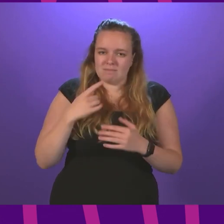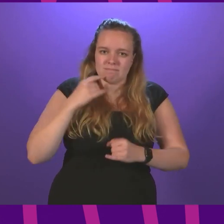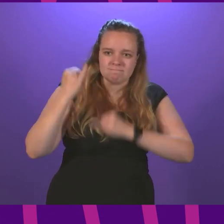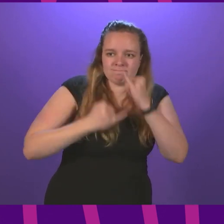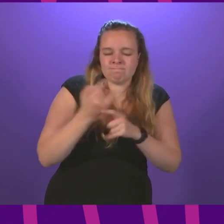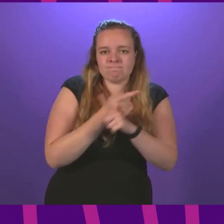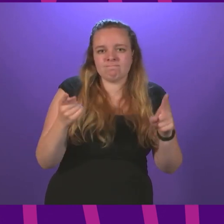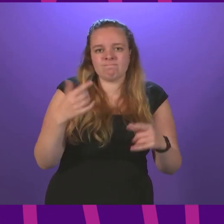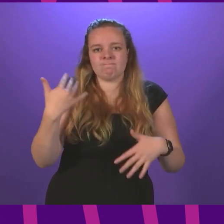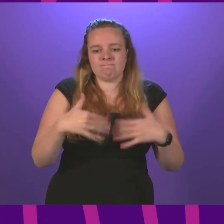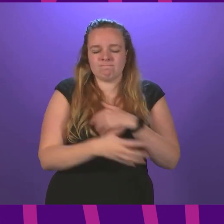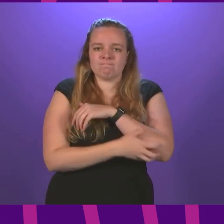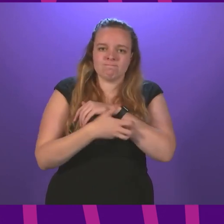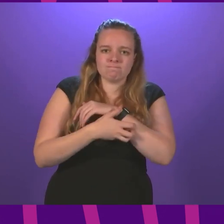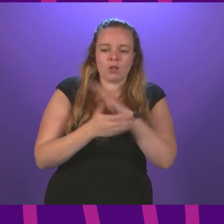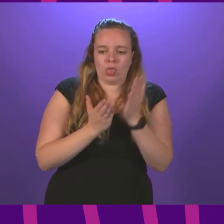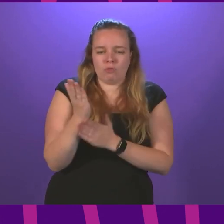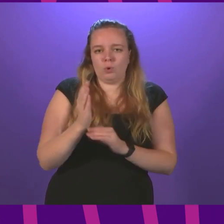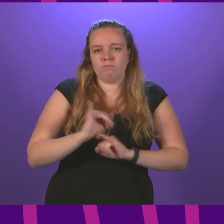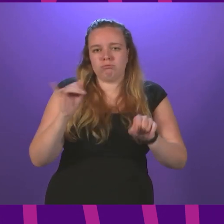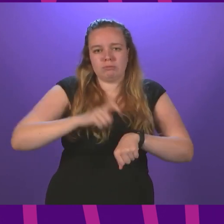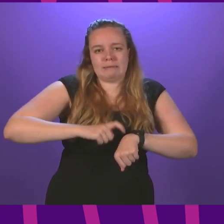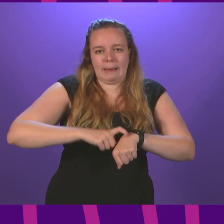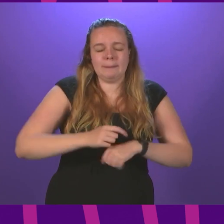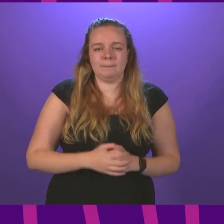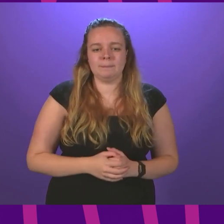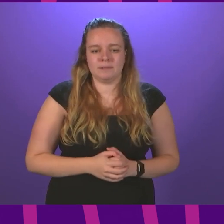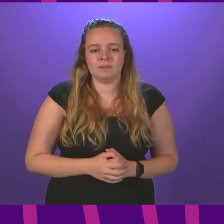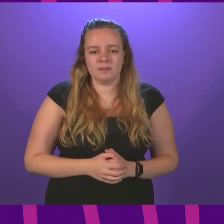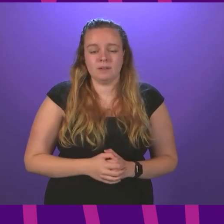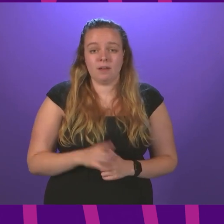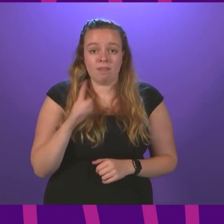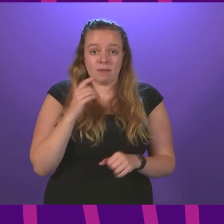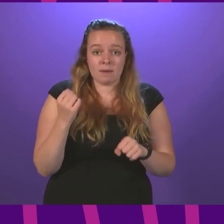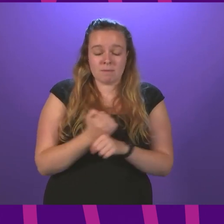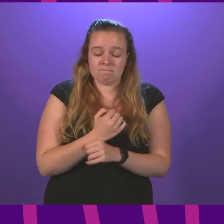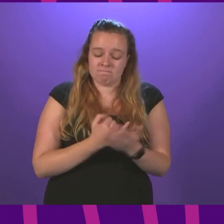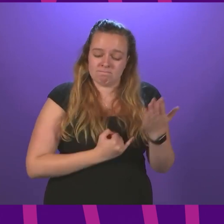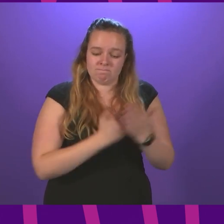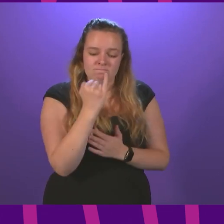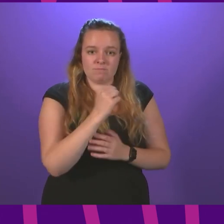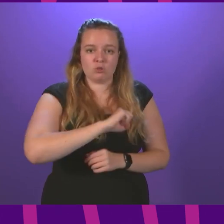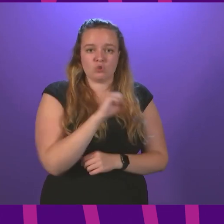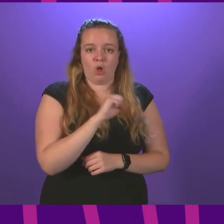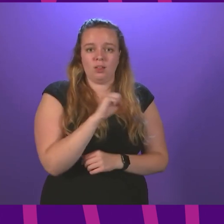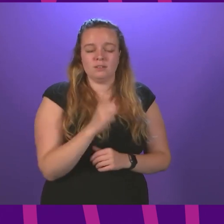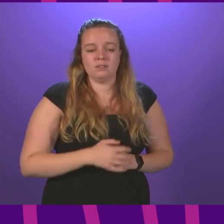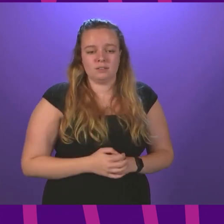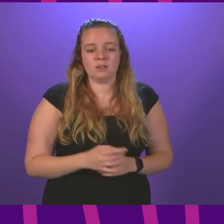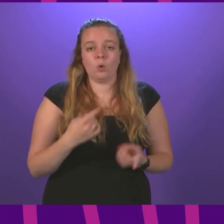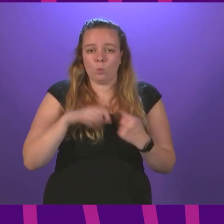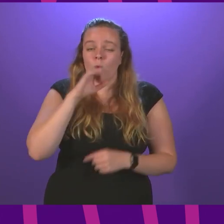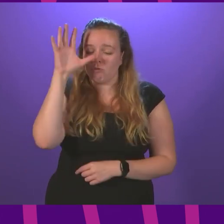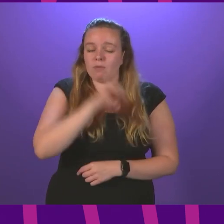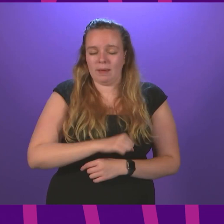those less fortunate at this most difficult time times. And they did so against Scotland's will. We will